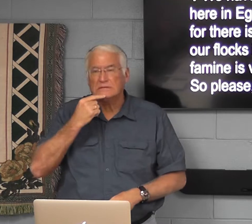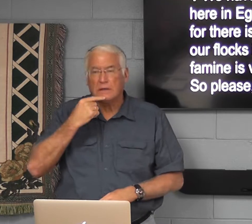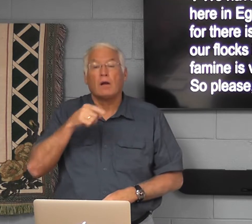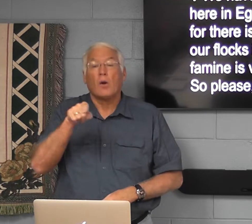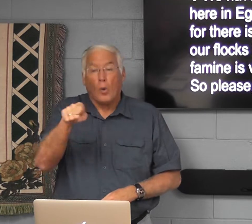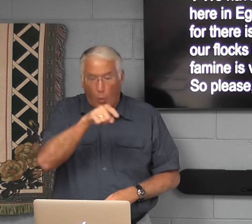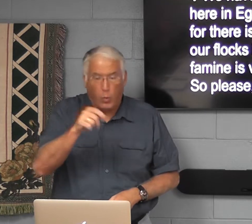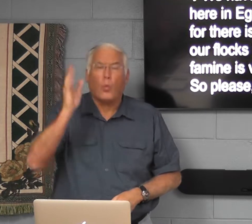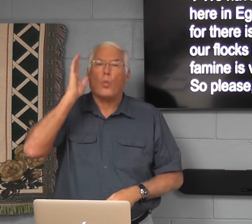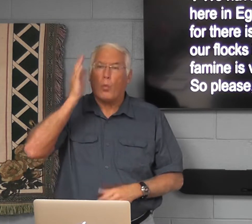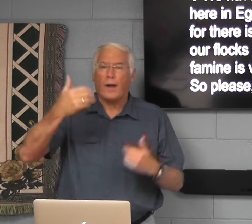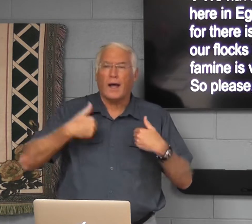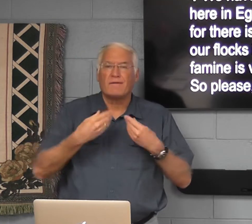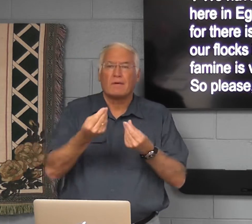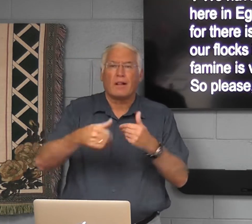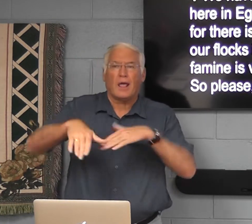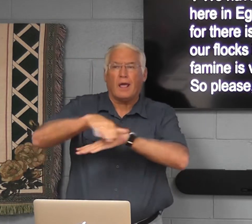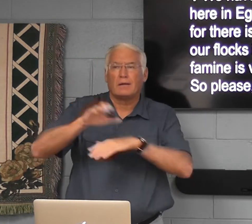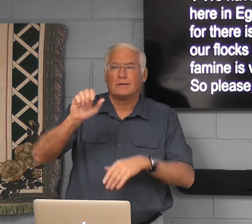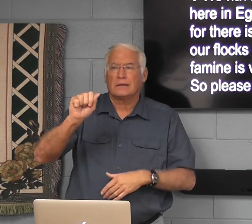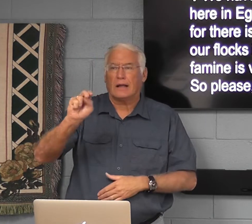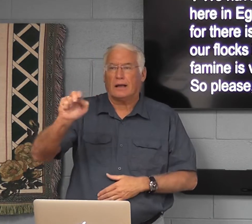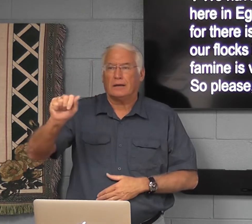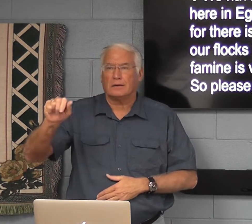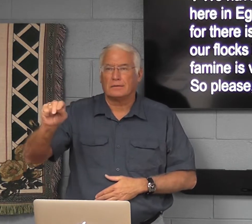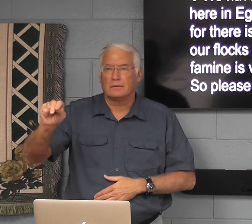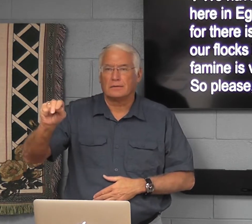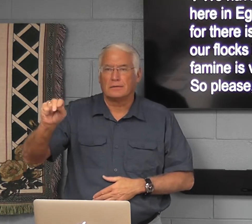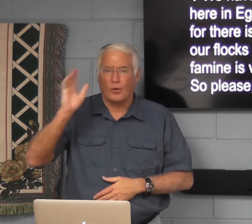promise from God saying, you will have land in Canaan.